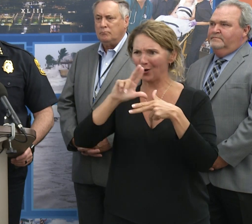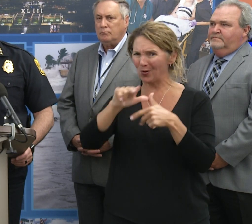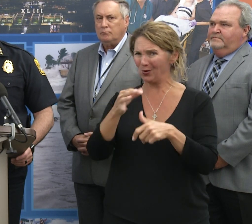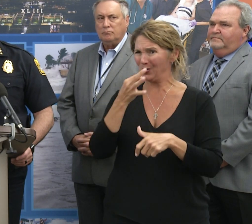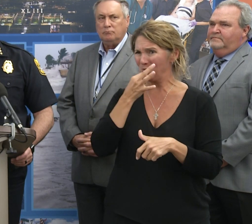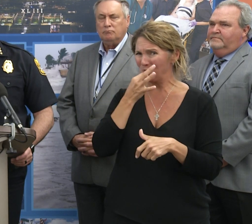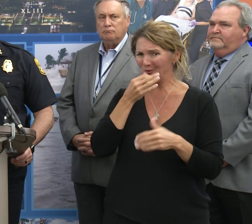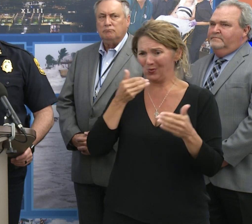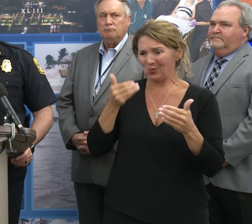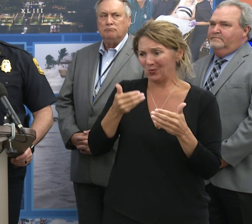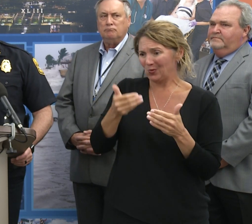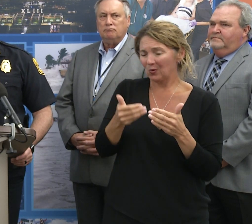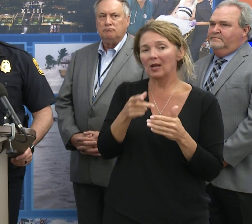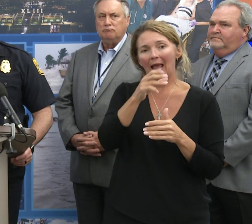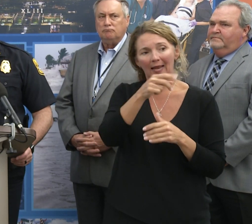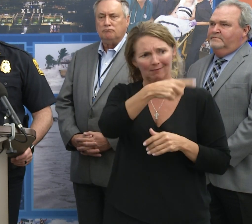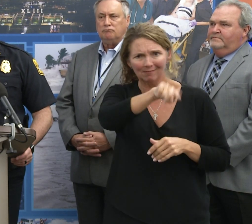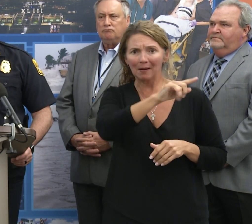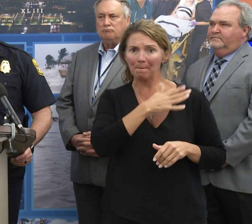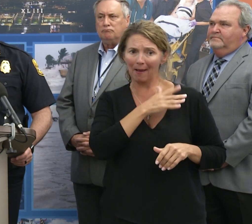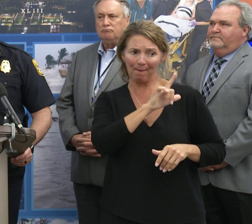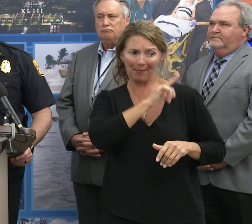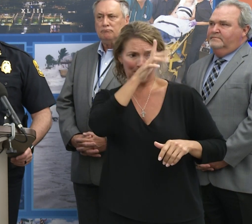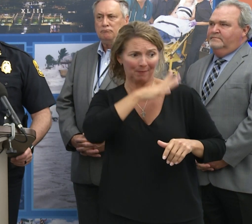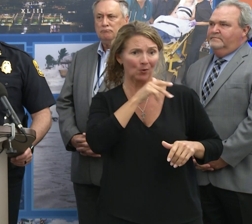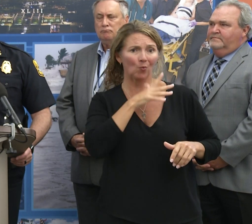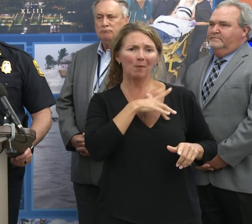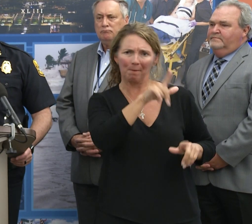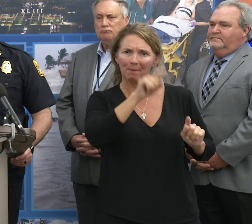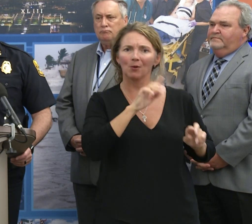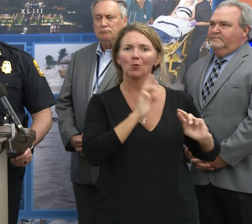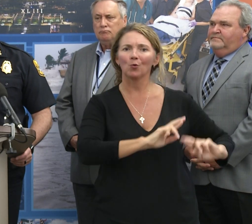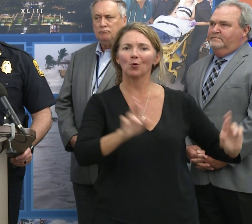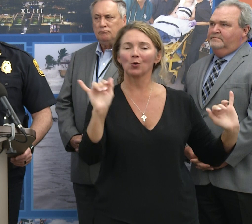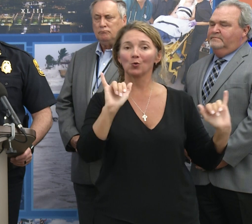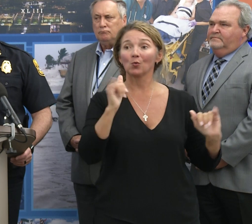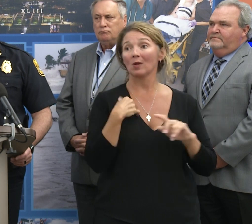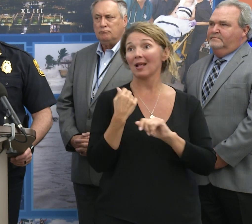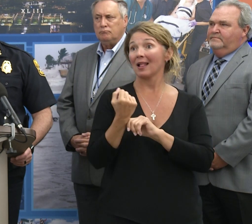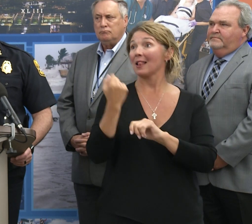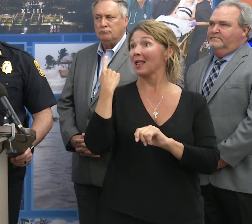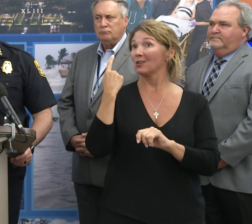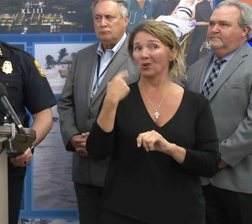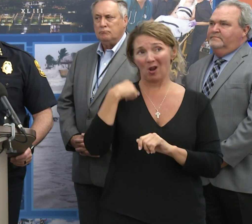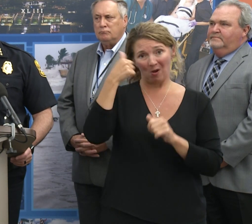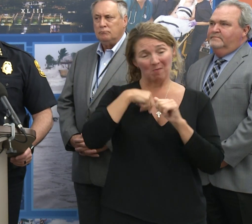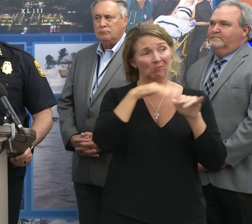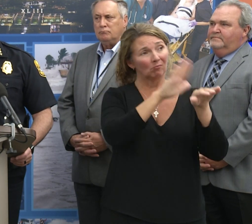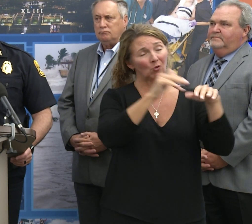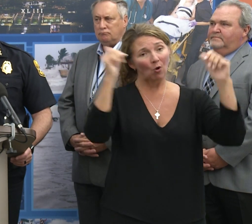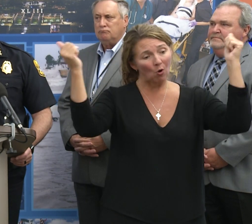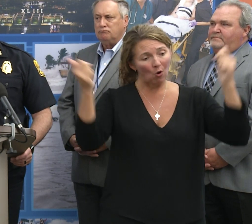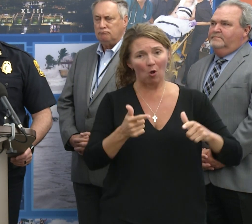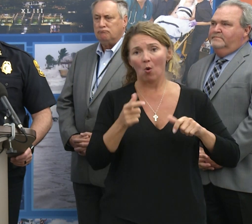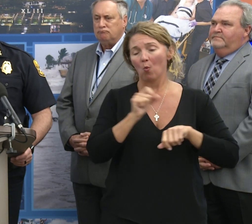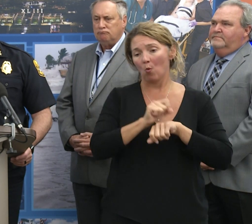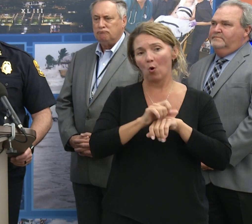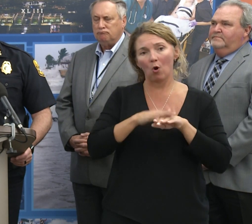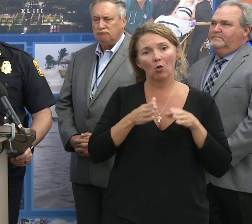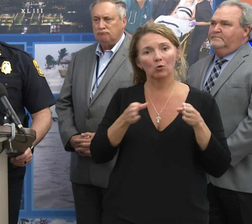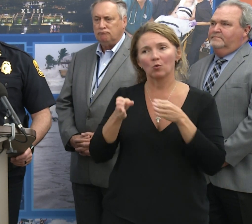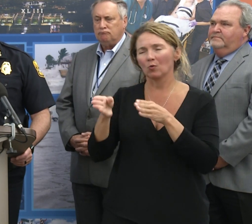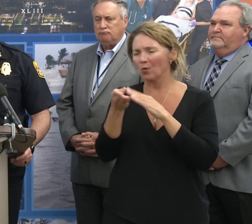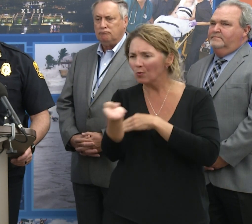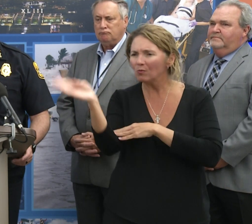is right around the corner and that they too have to have a plan. Last year during Irma, we called in every police officer and had them down on the street during the